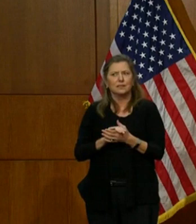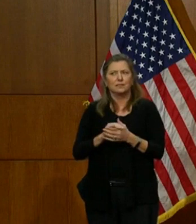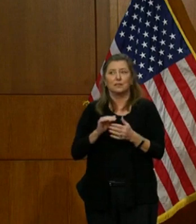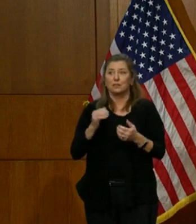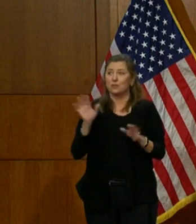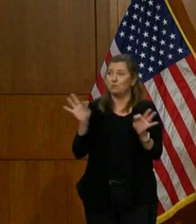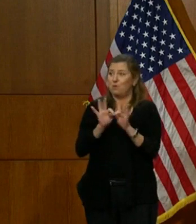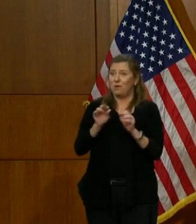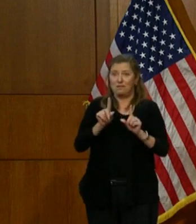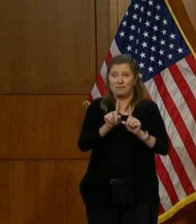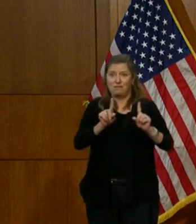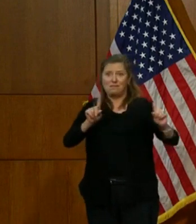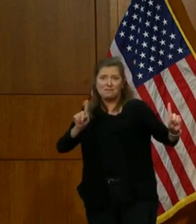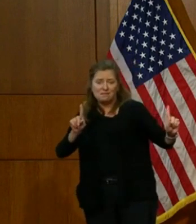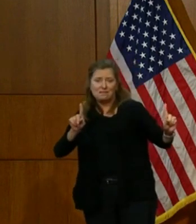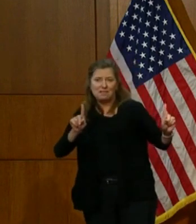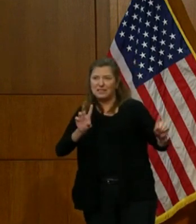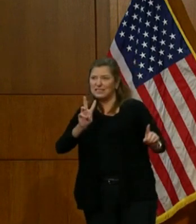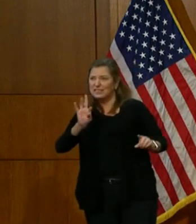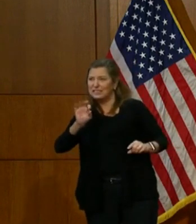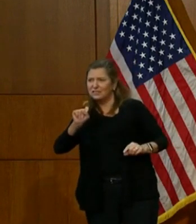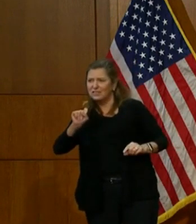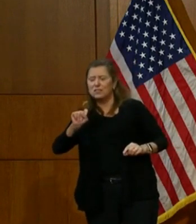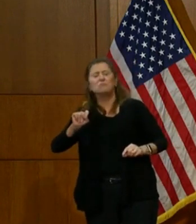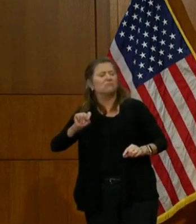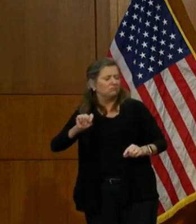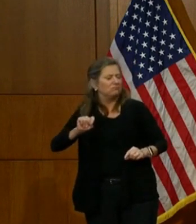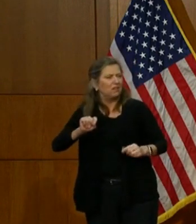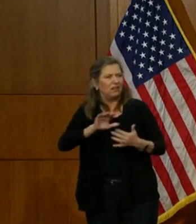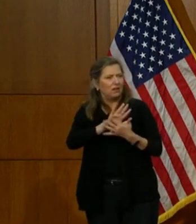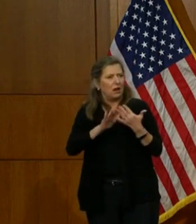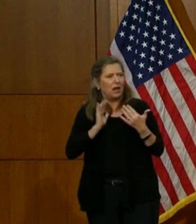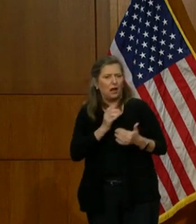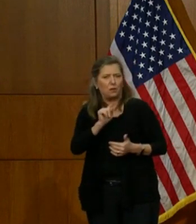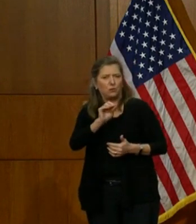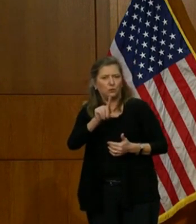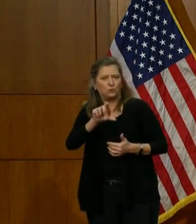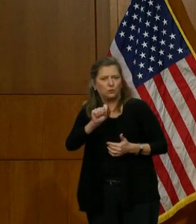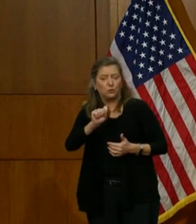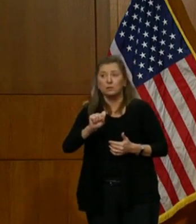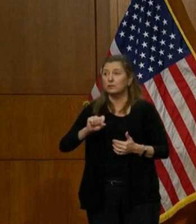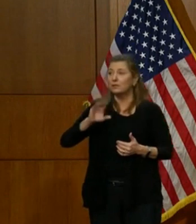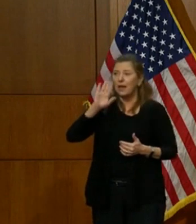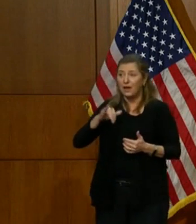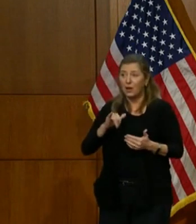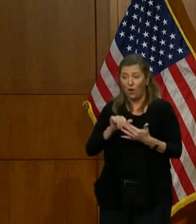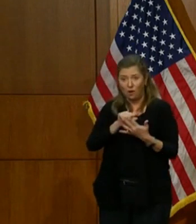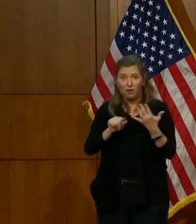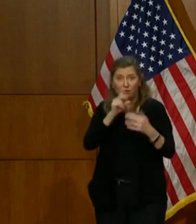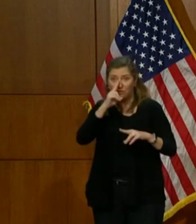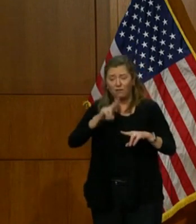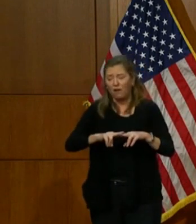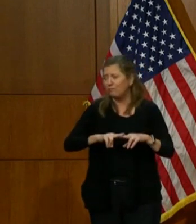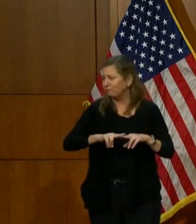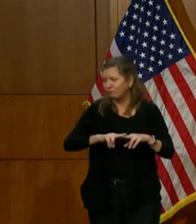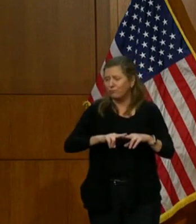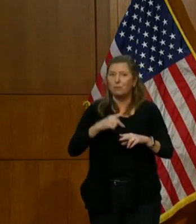six feet apart. I know it's no fun, but we need to keep it up, and I cannot